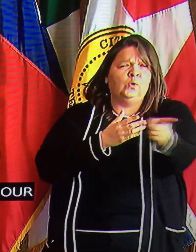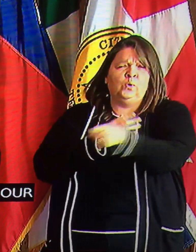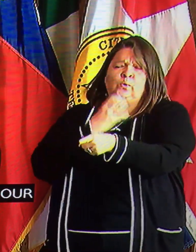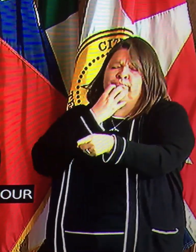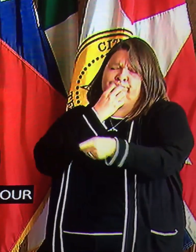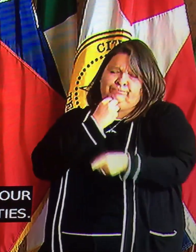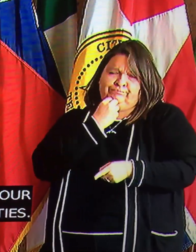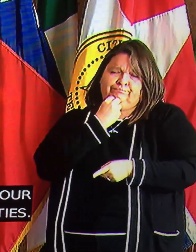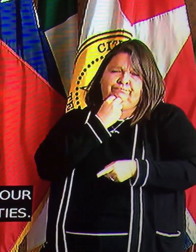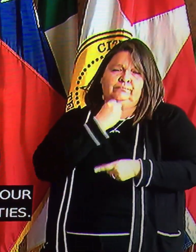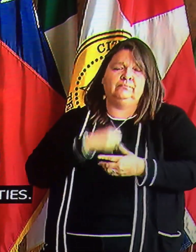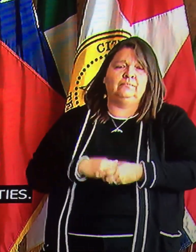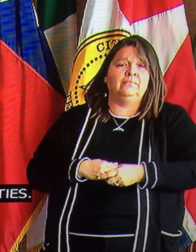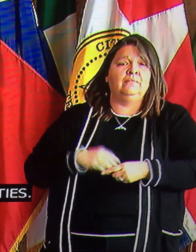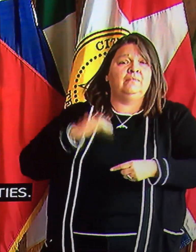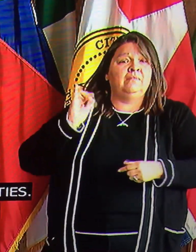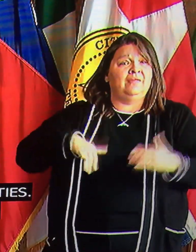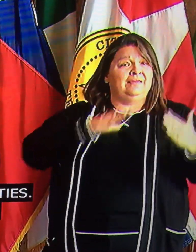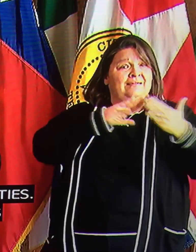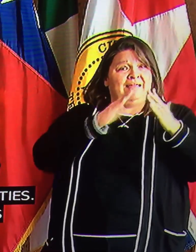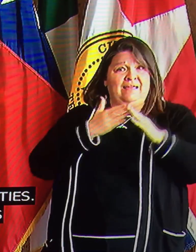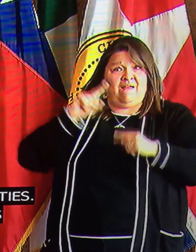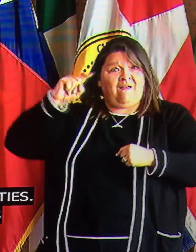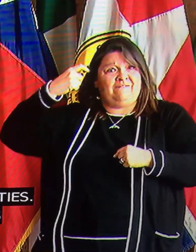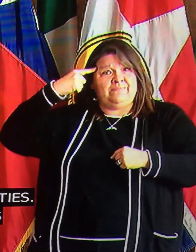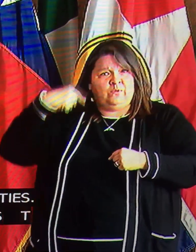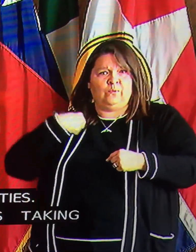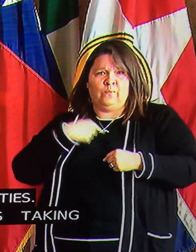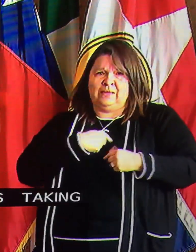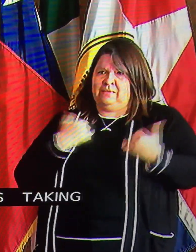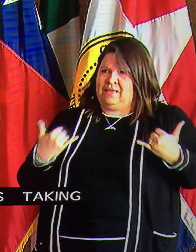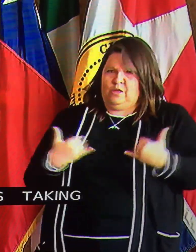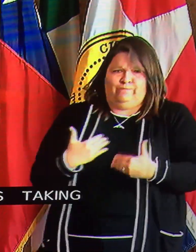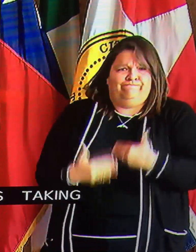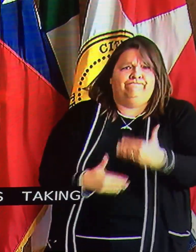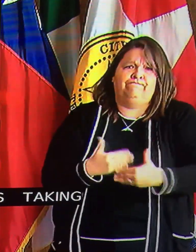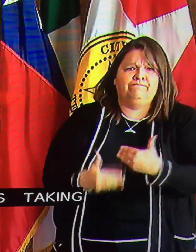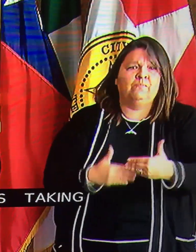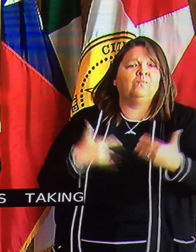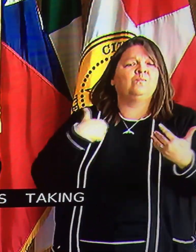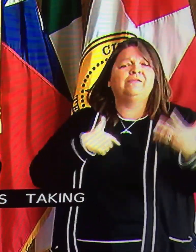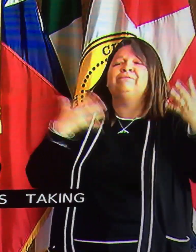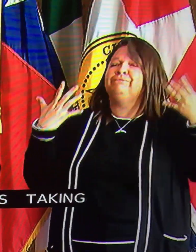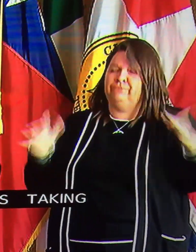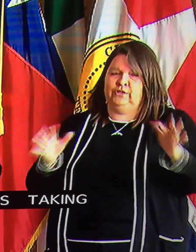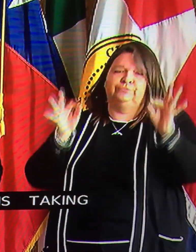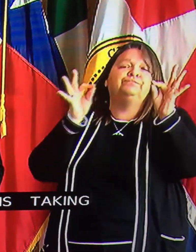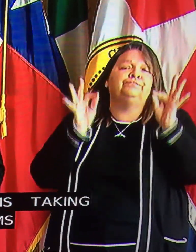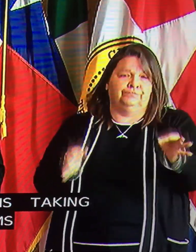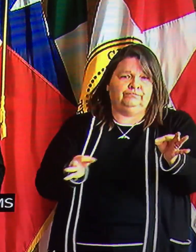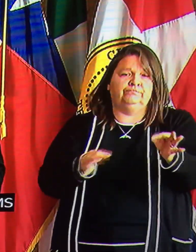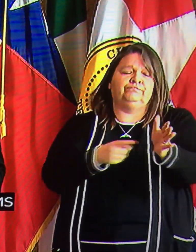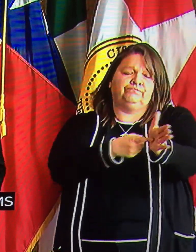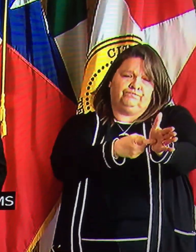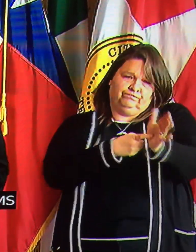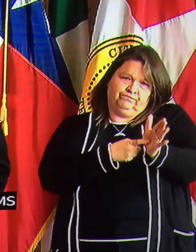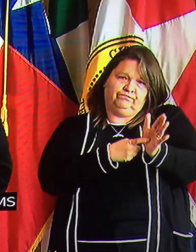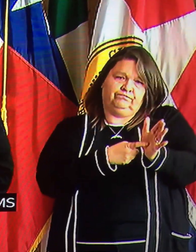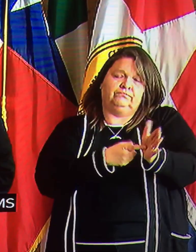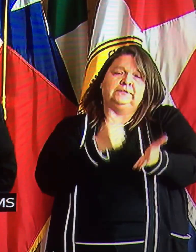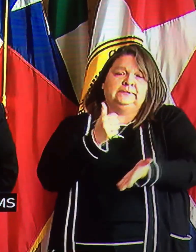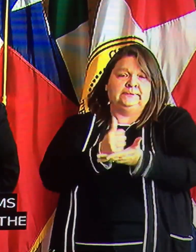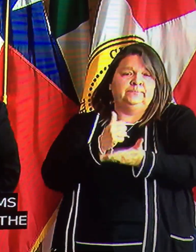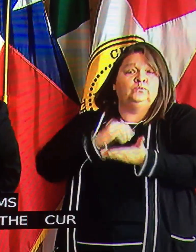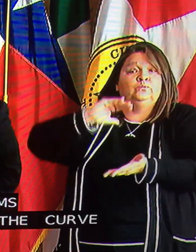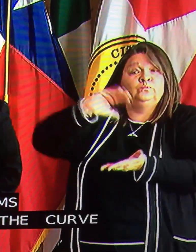government is taking the steps that it deems necessary to flatten the curve of this